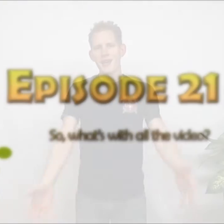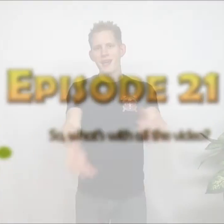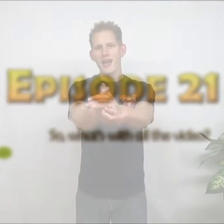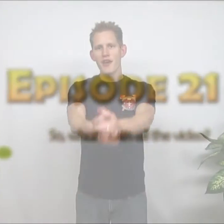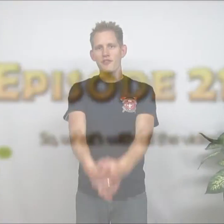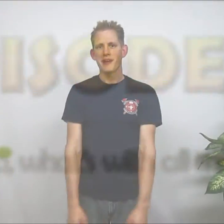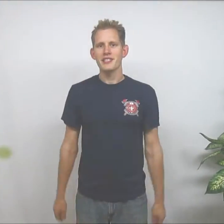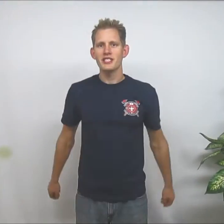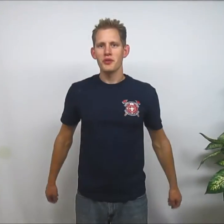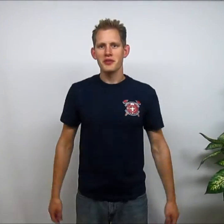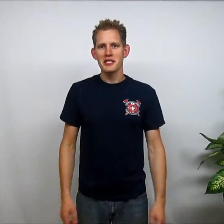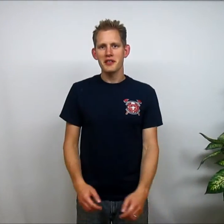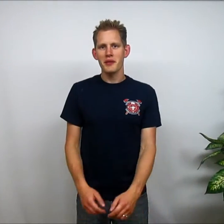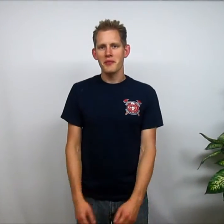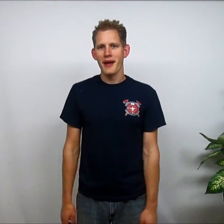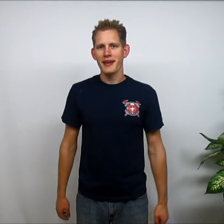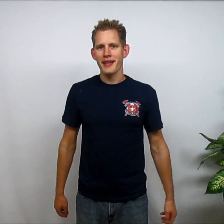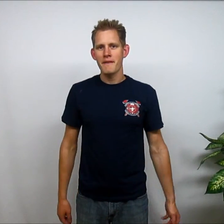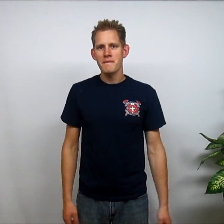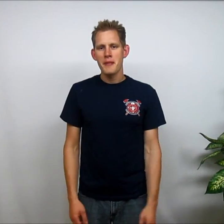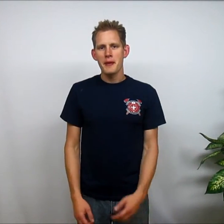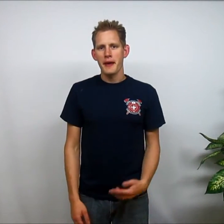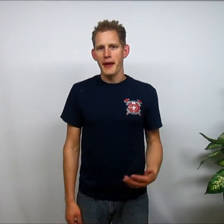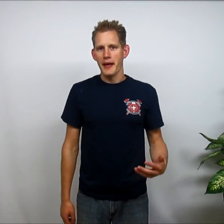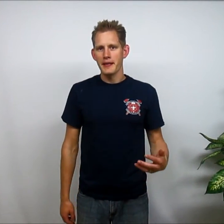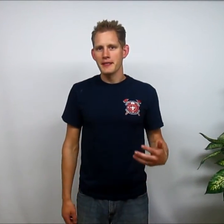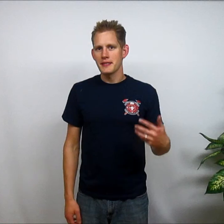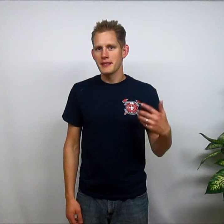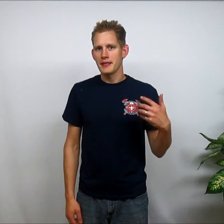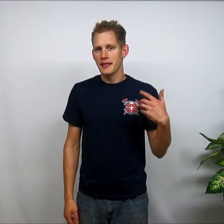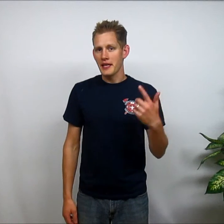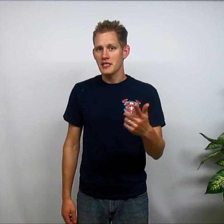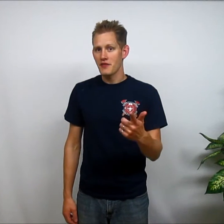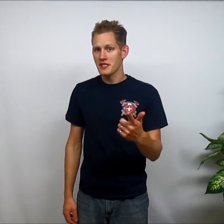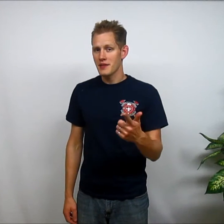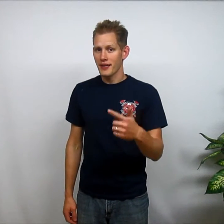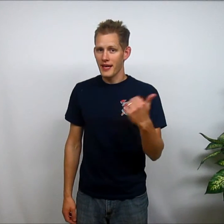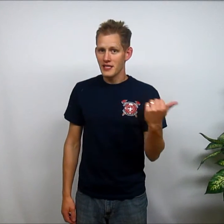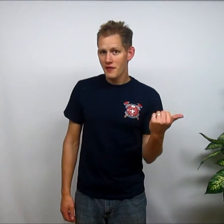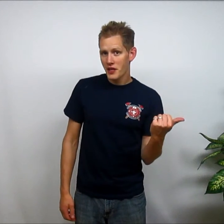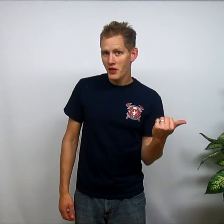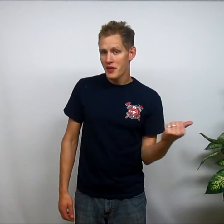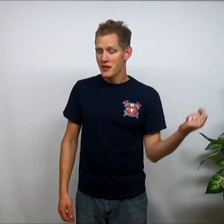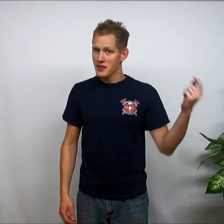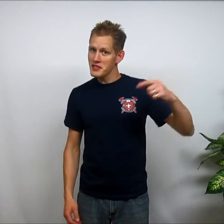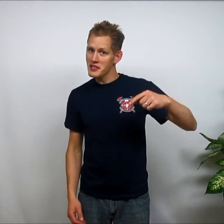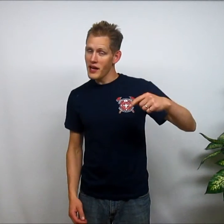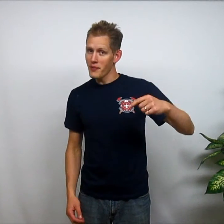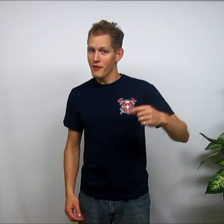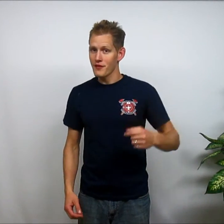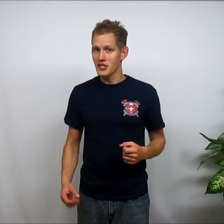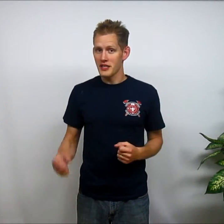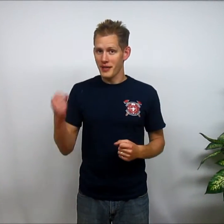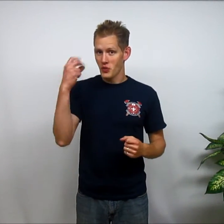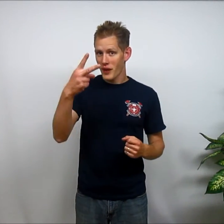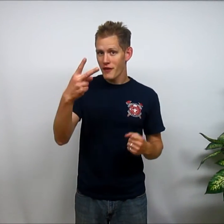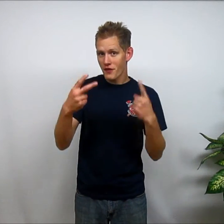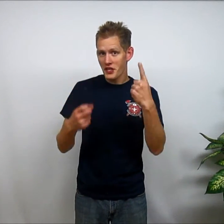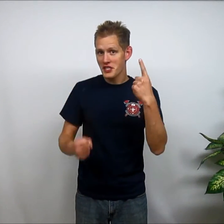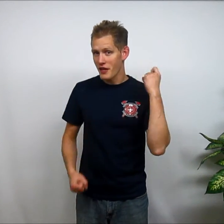Hey everybody, Sheldor Teal coming back again, and in case you haven't seen my last video, this is now officially my 21st